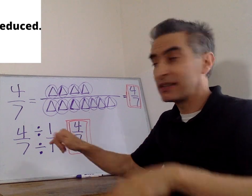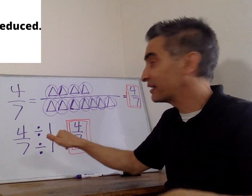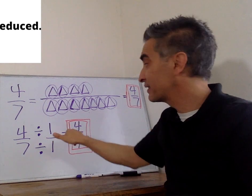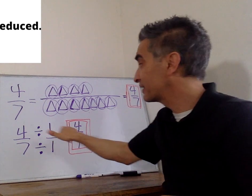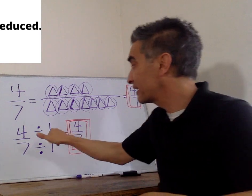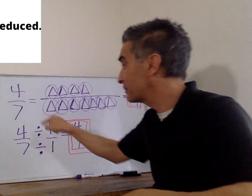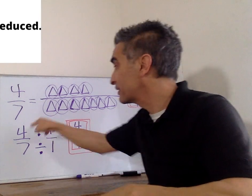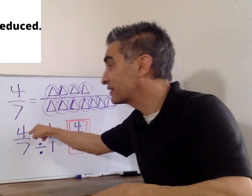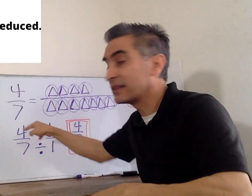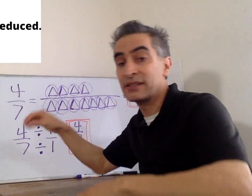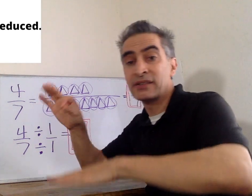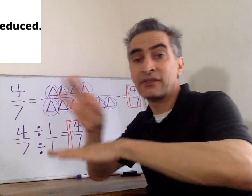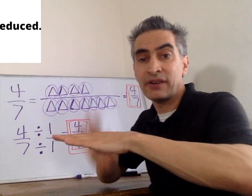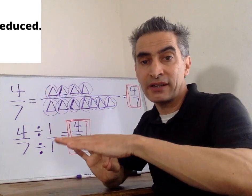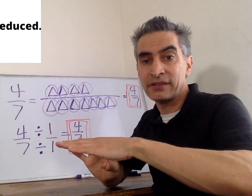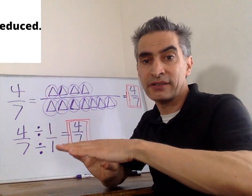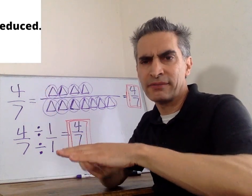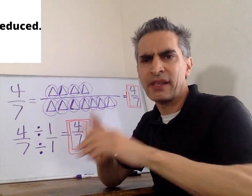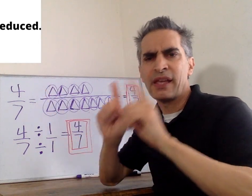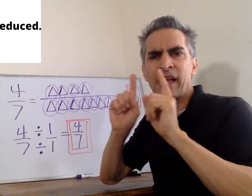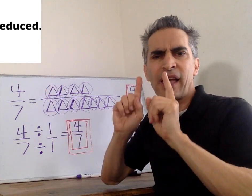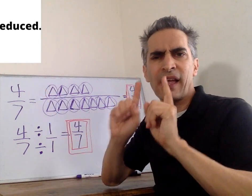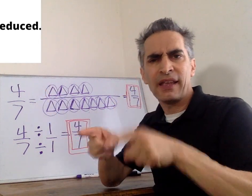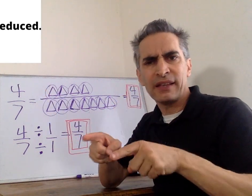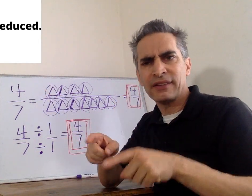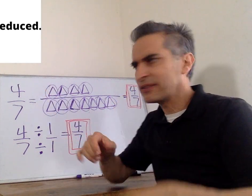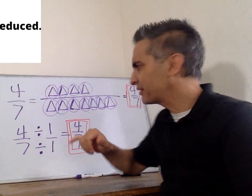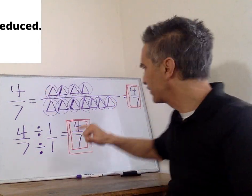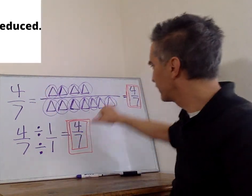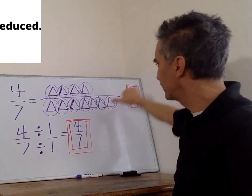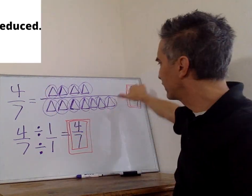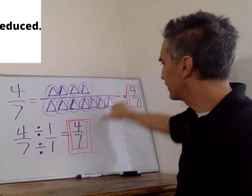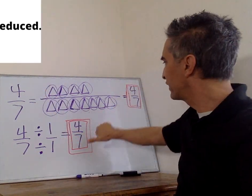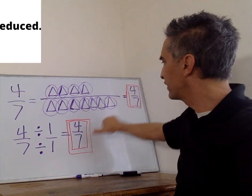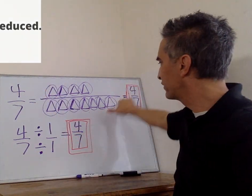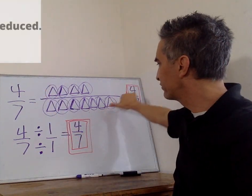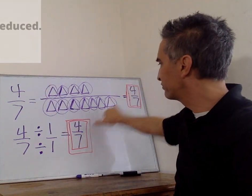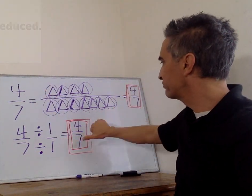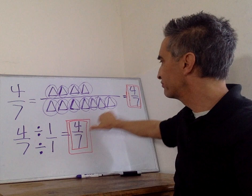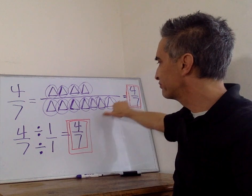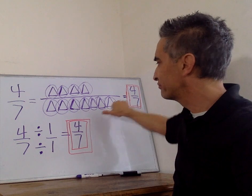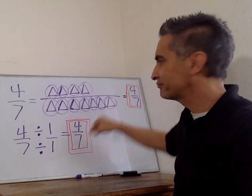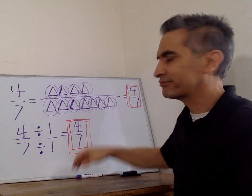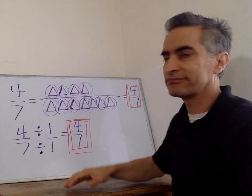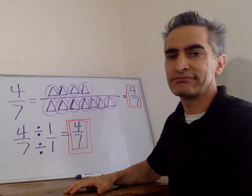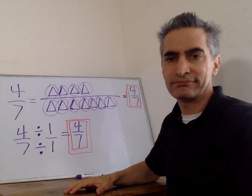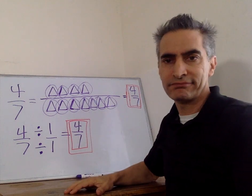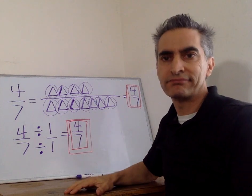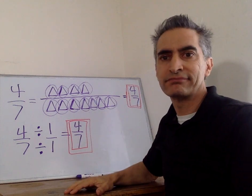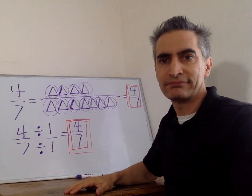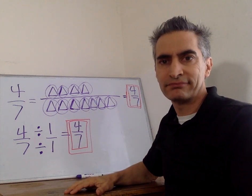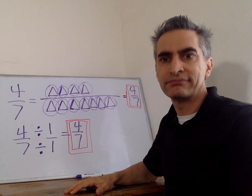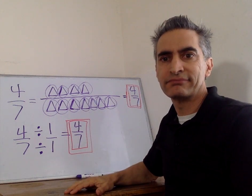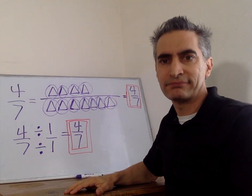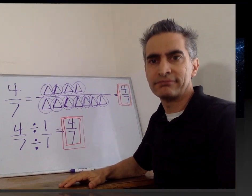This fraction is the same as what we started with. The answer is the same. 4 sevenths.